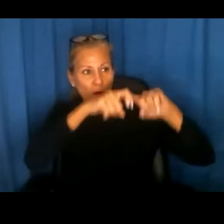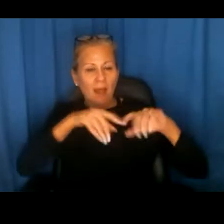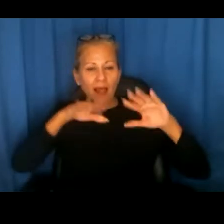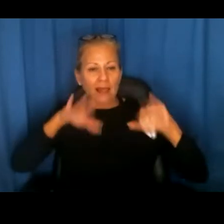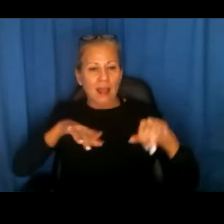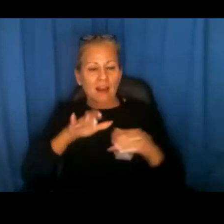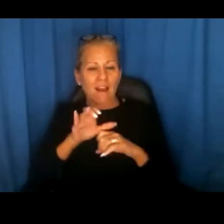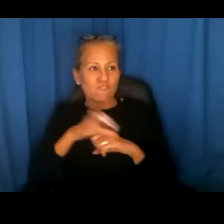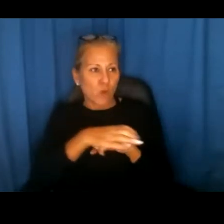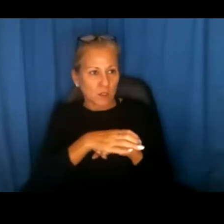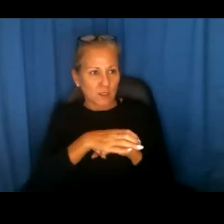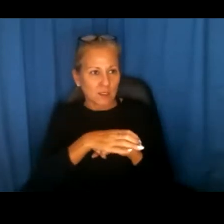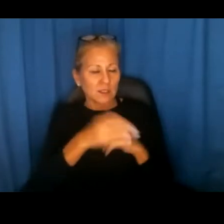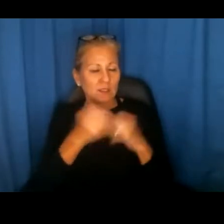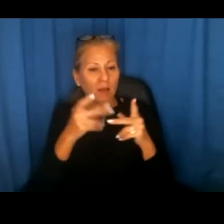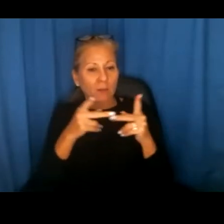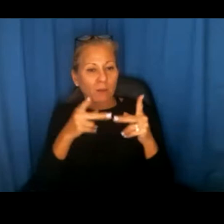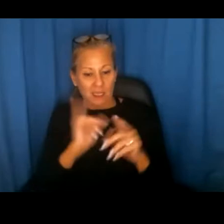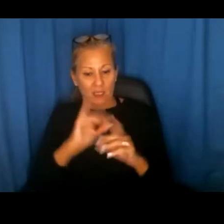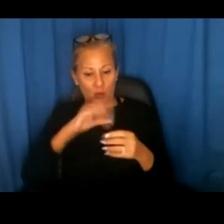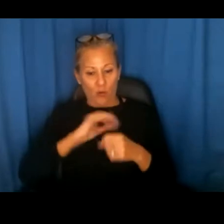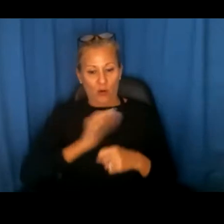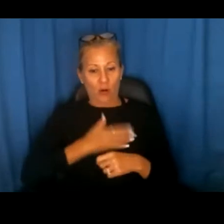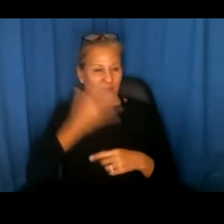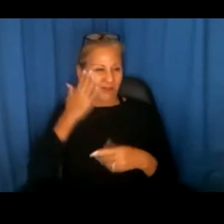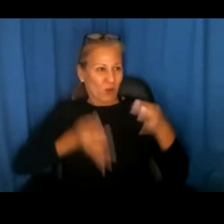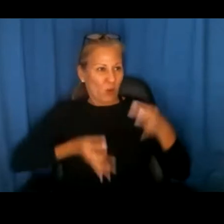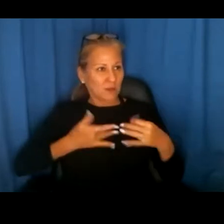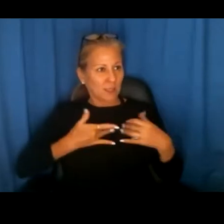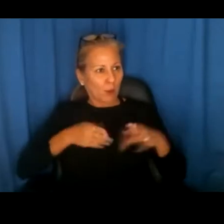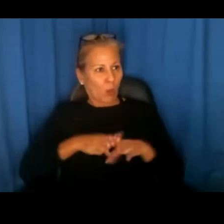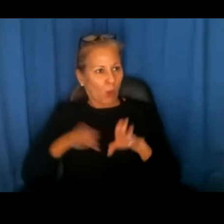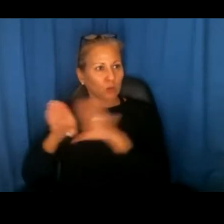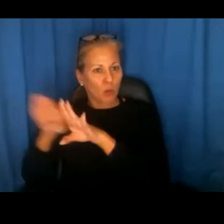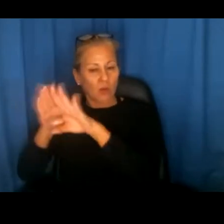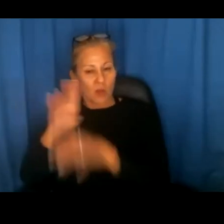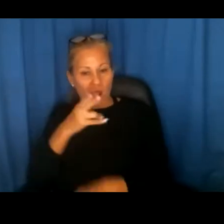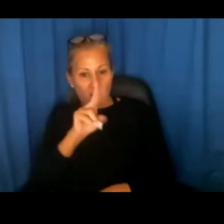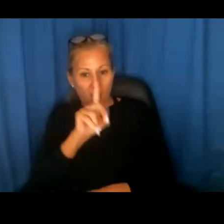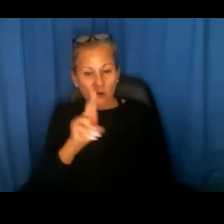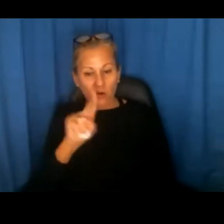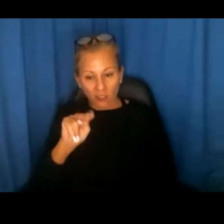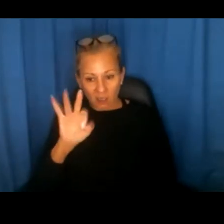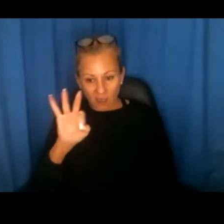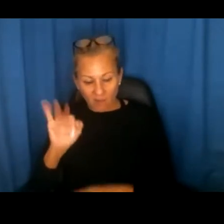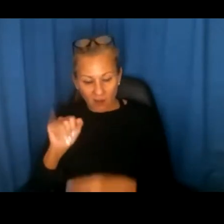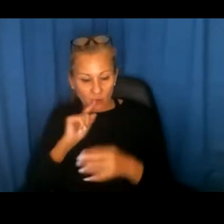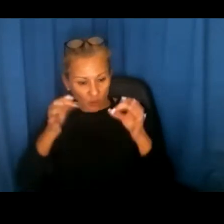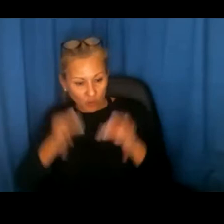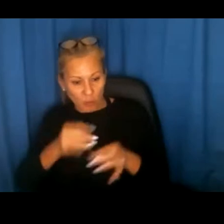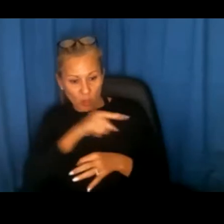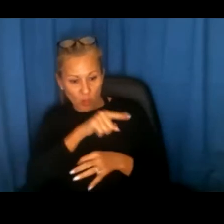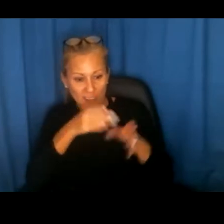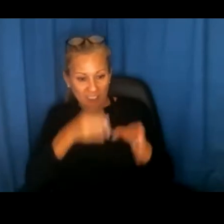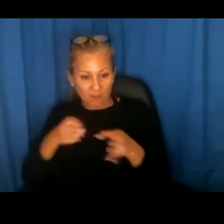been enforced, right? Lots of places, including where we are, courts are closed, right? So are HUD or NAFA determining whether those individuals that are